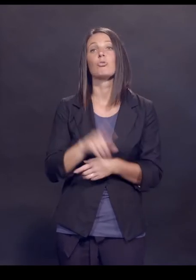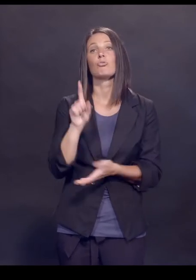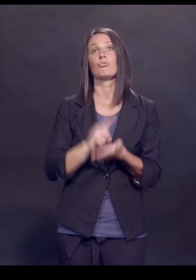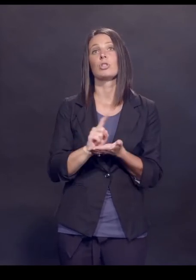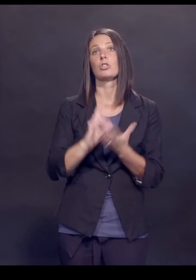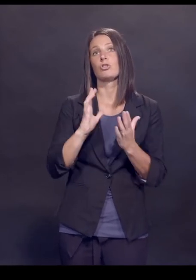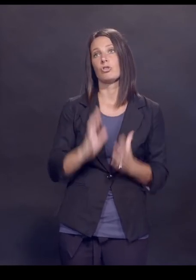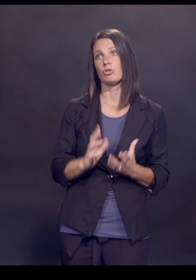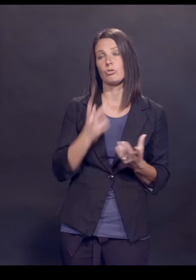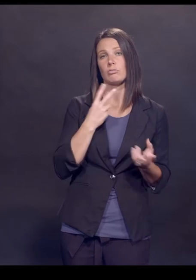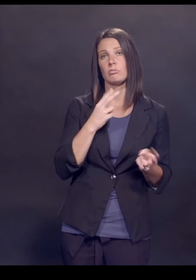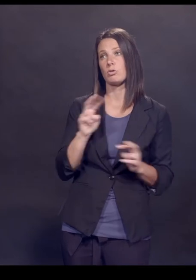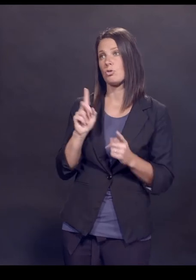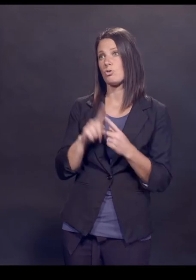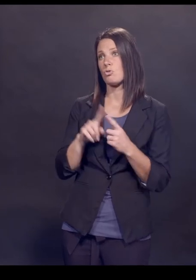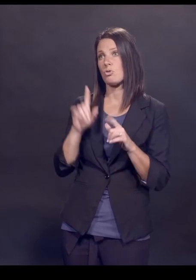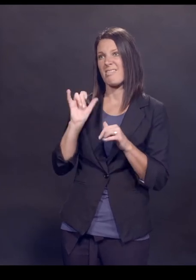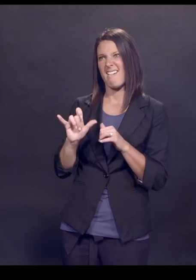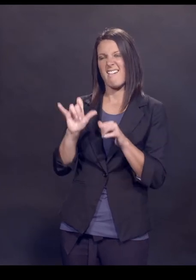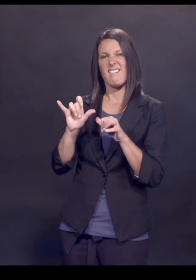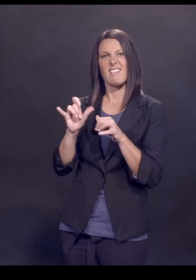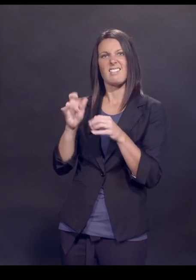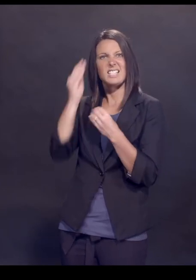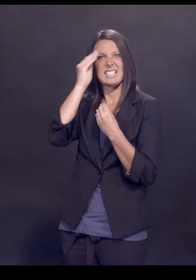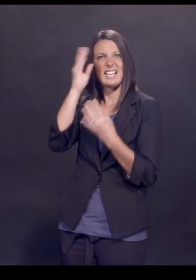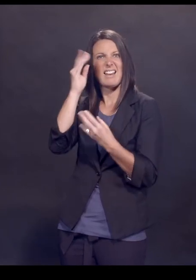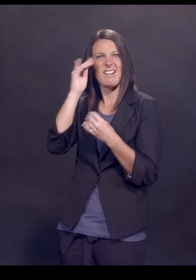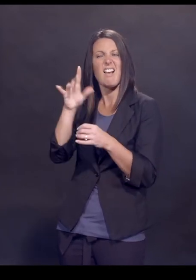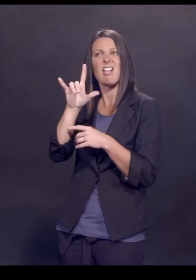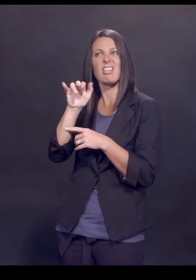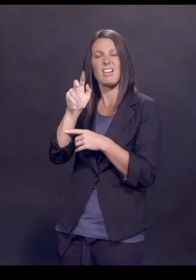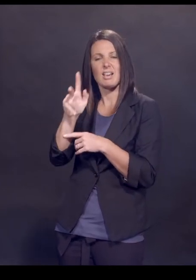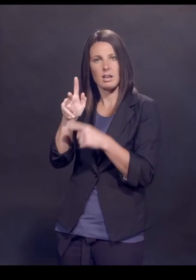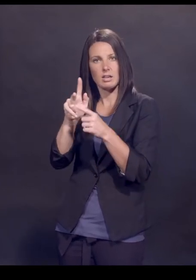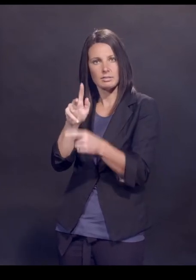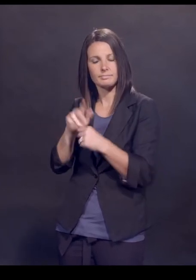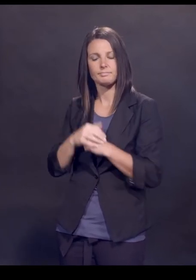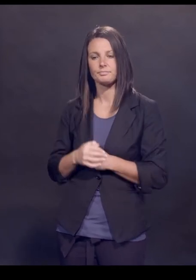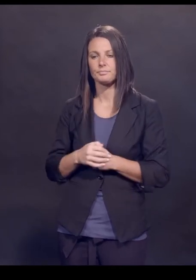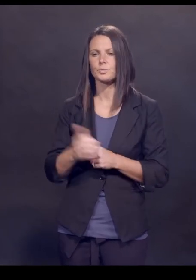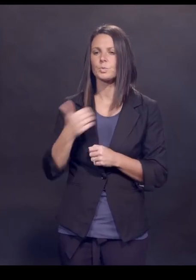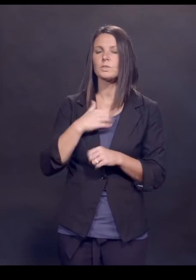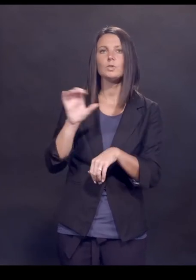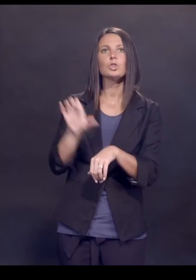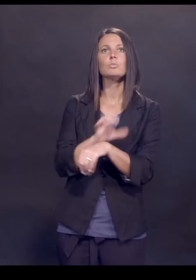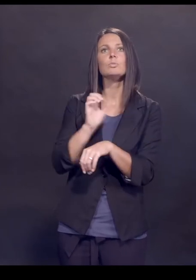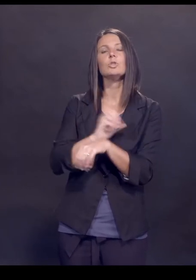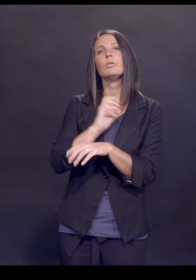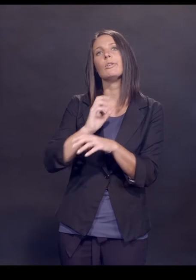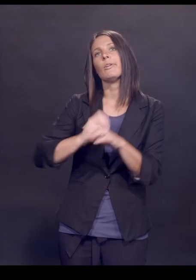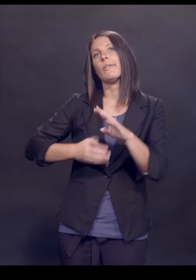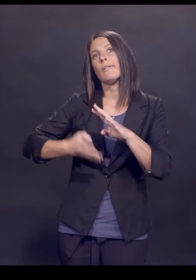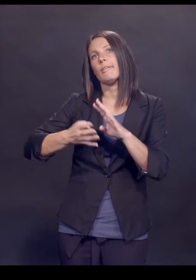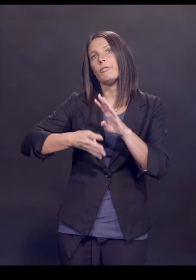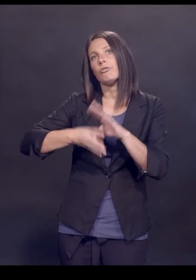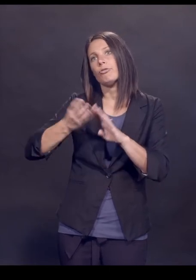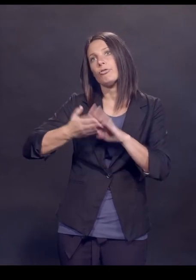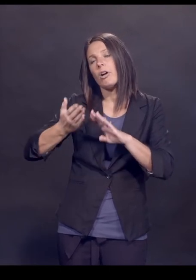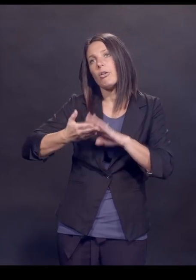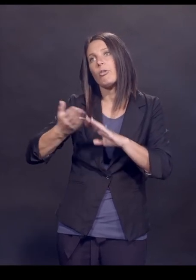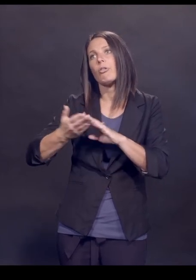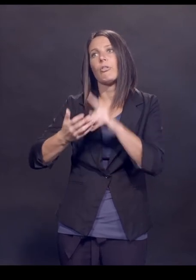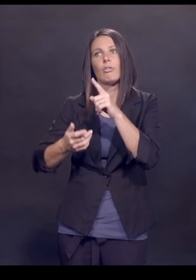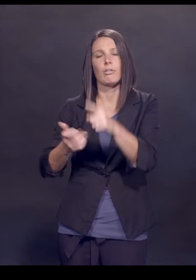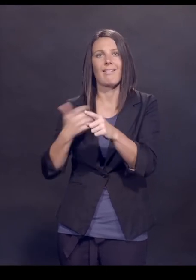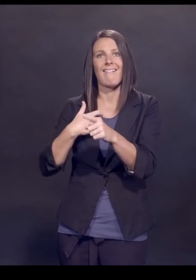vaccine safety data link. There you have basically a linked computerized medical record system from